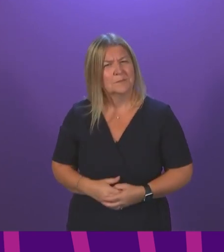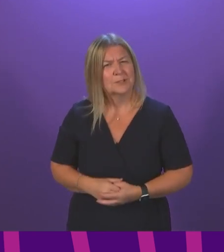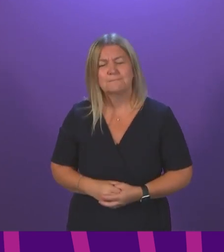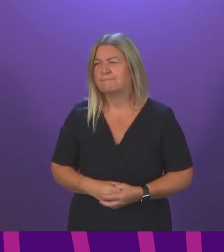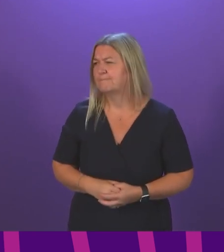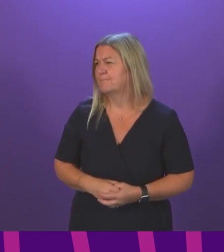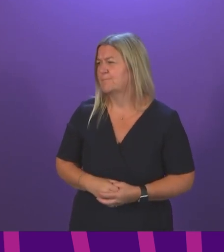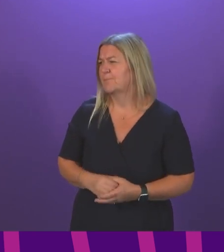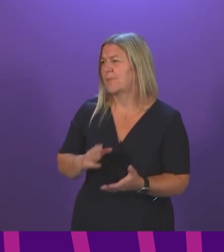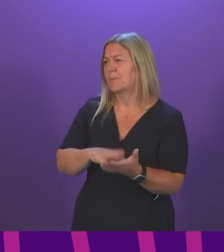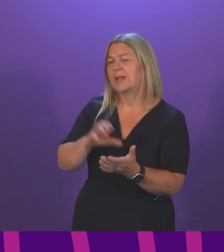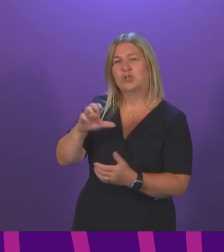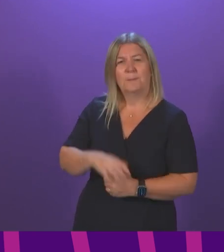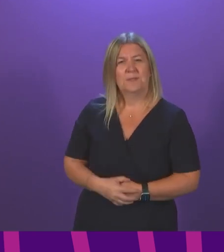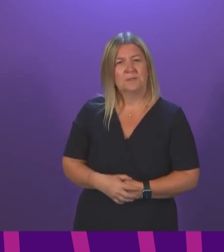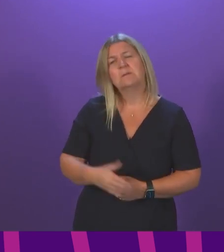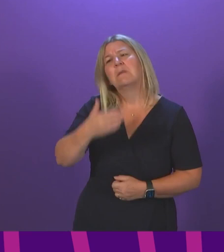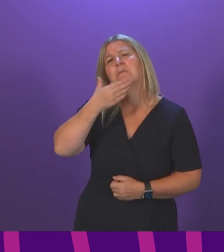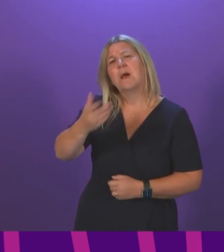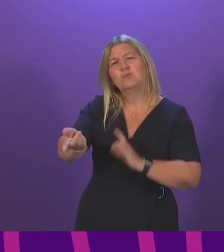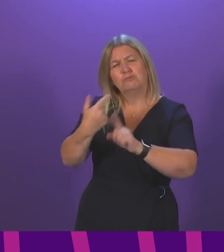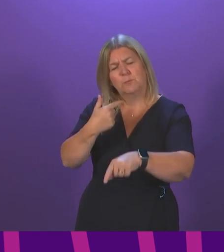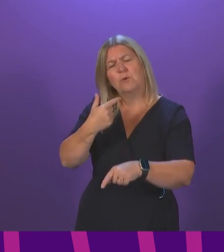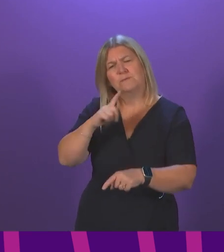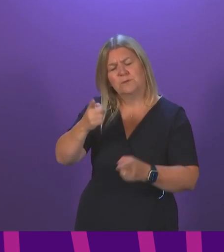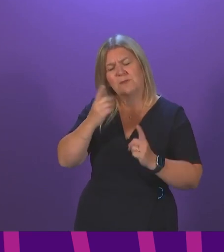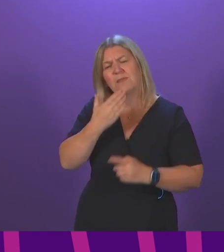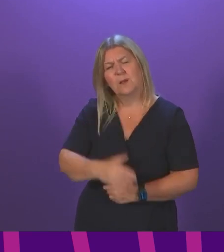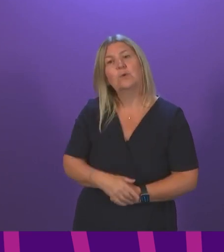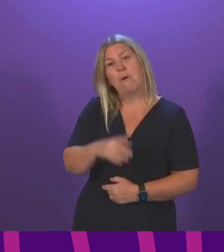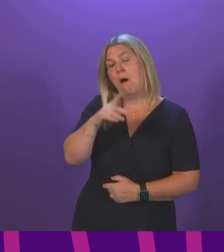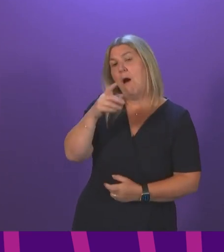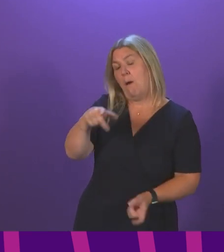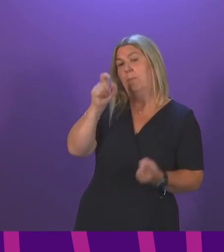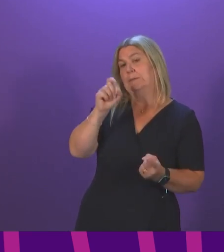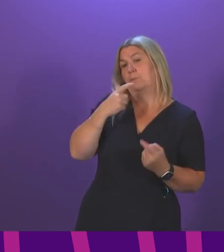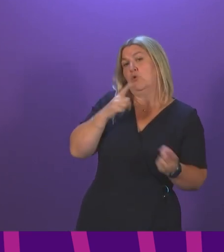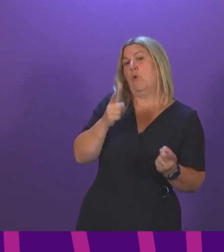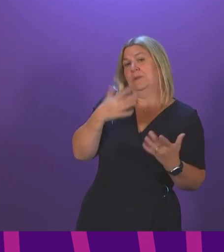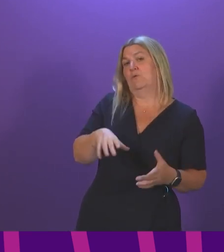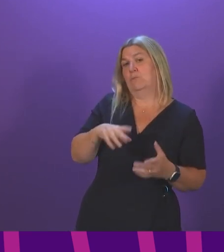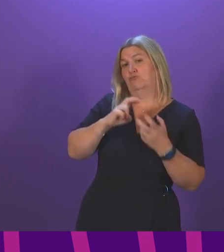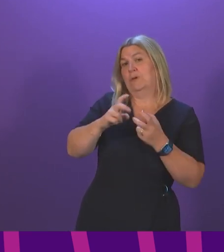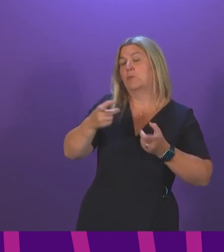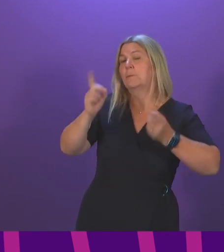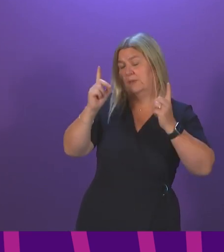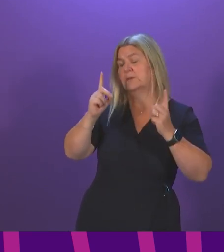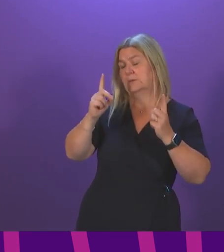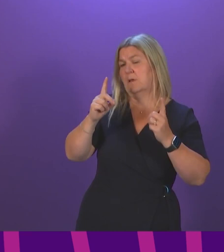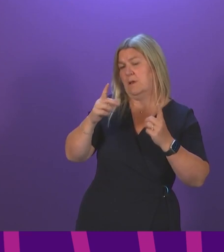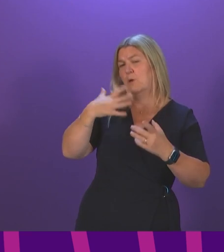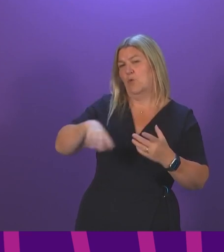Thank First Minister for her response and I also note the comments made on Tuesday by the Transport Minister in which he called for everyone to act responsibly.